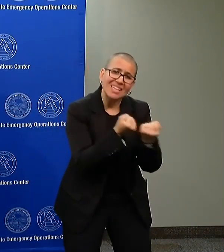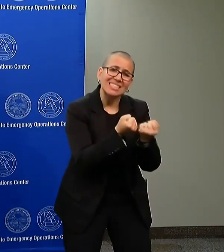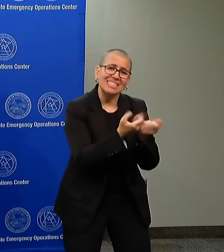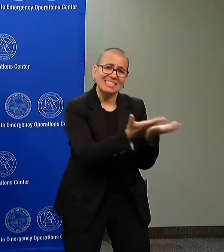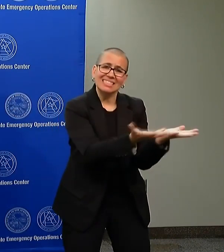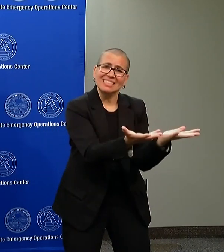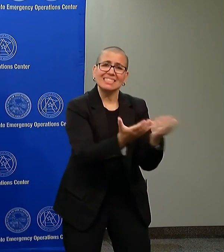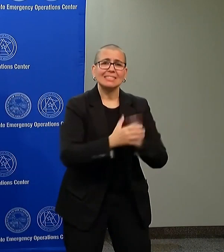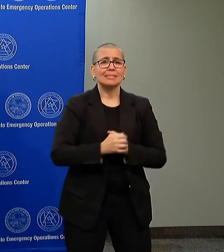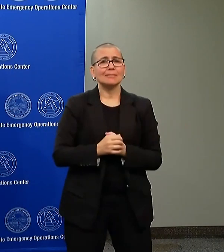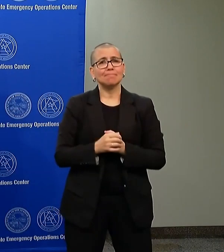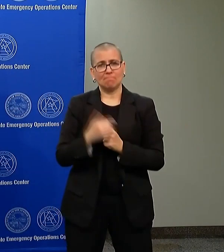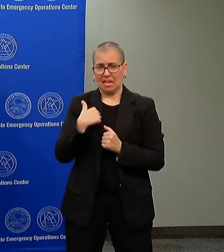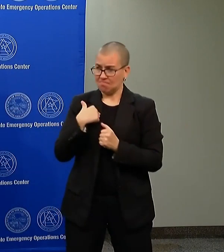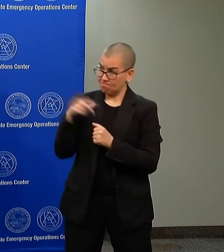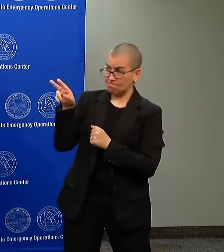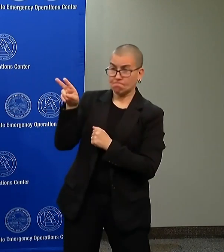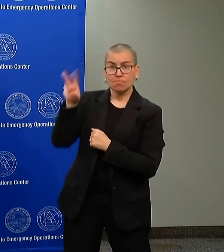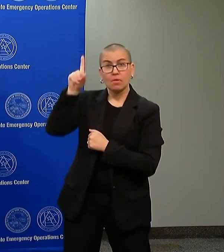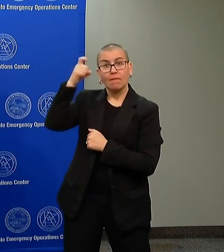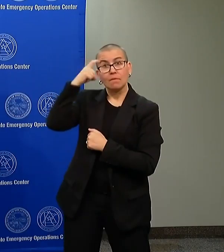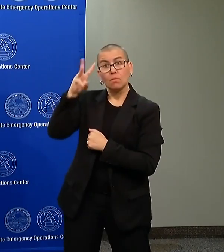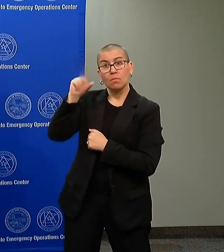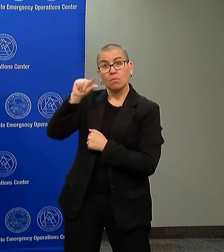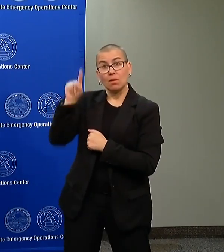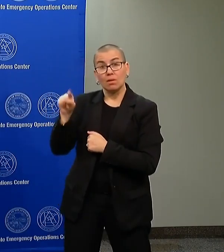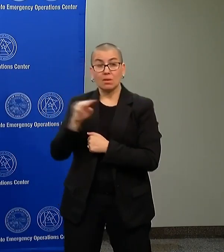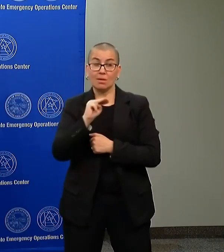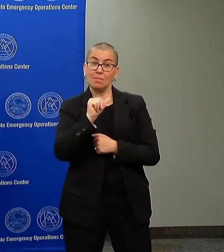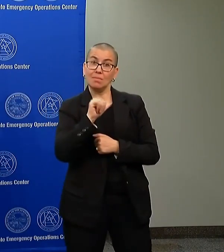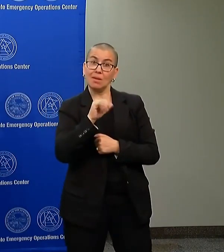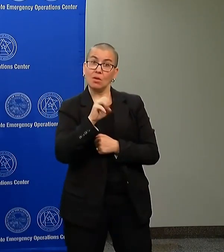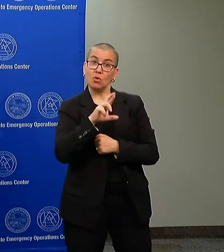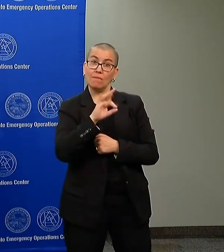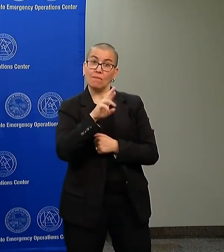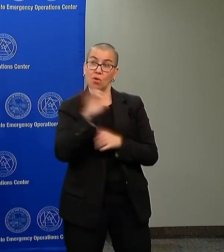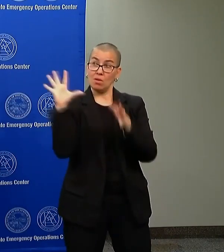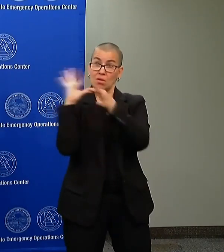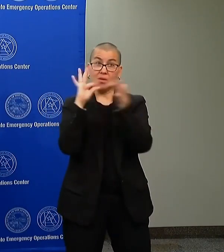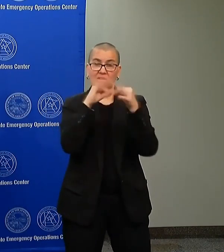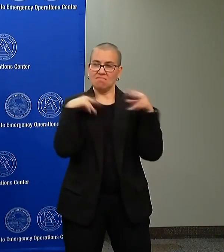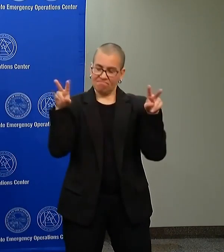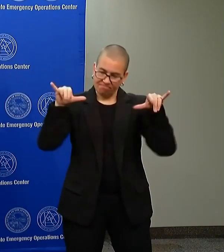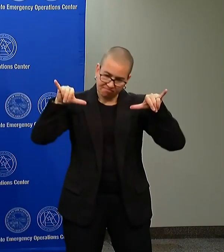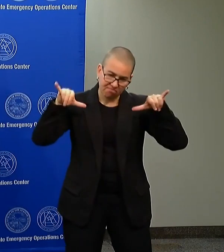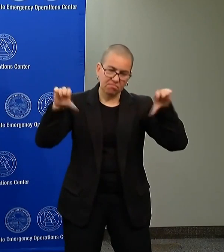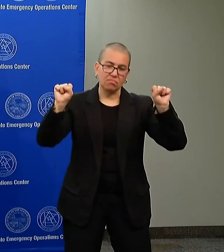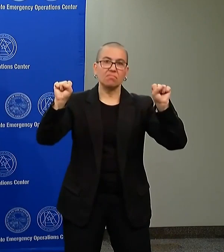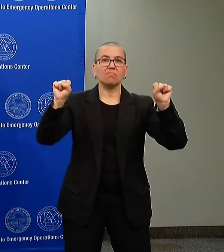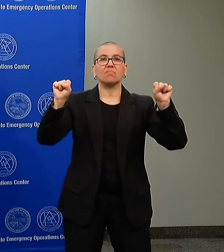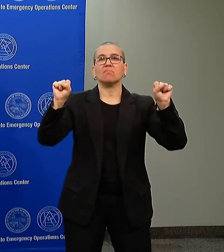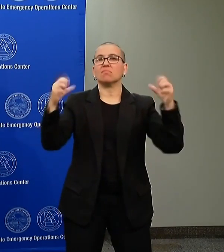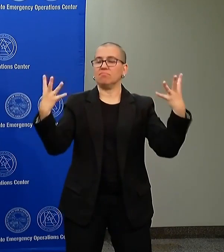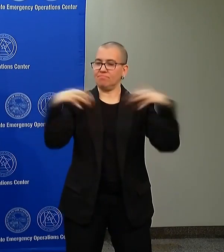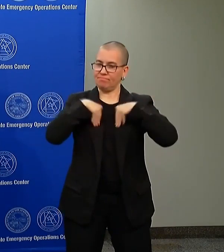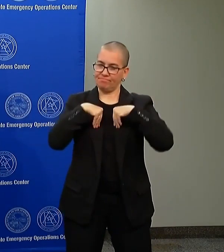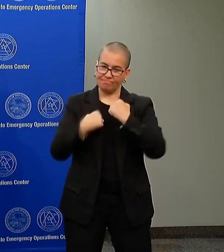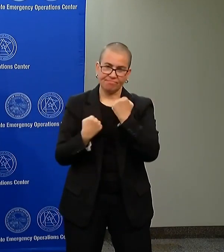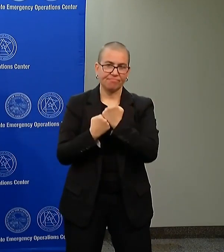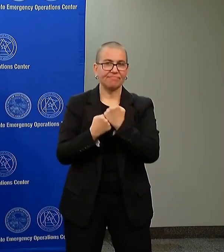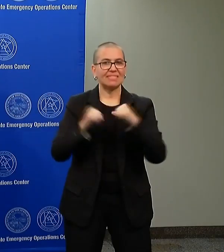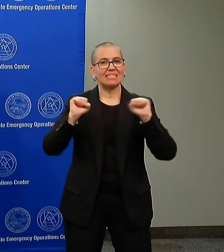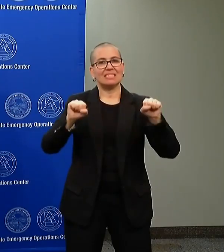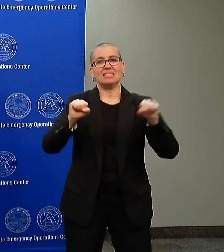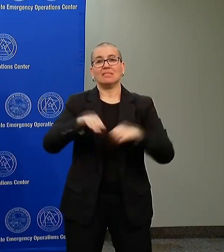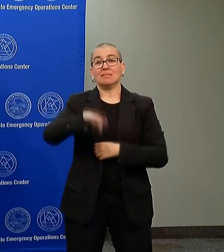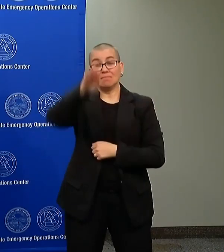in that that our police officers, our firefighters, are facing something they've never faced